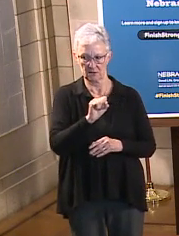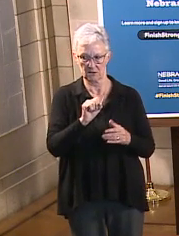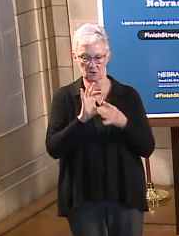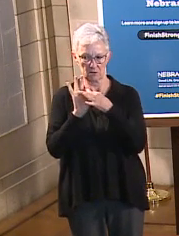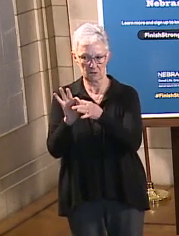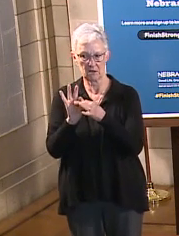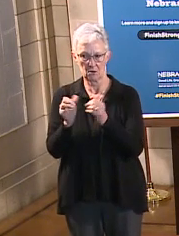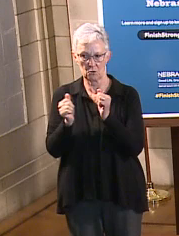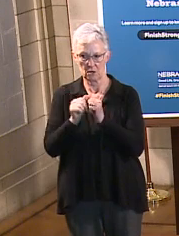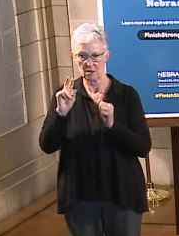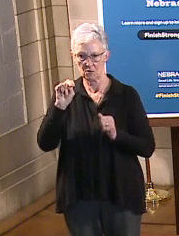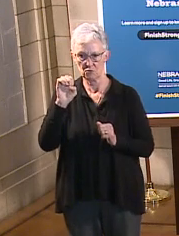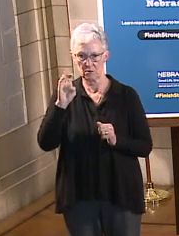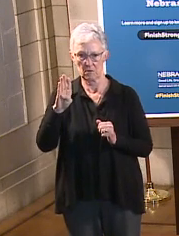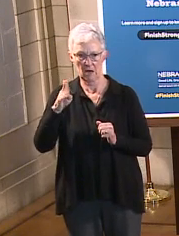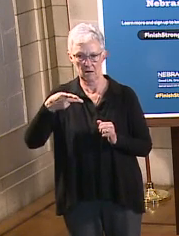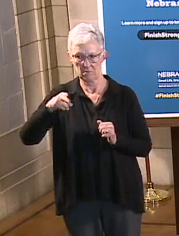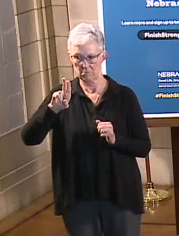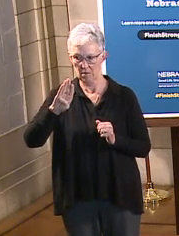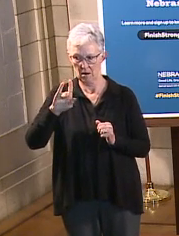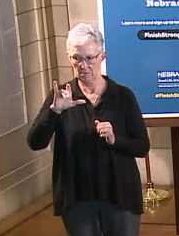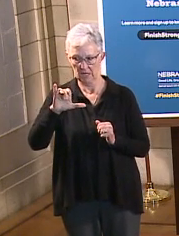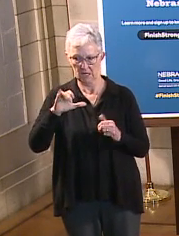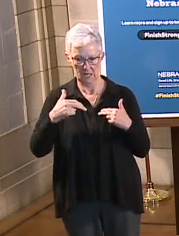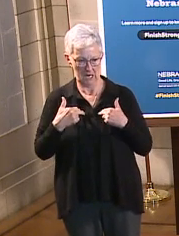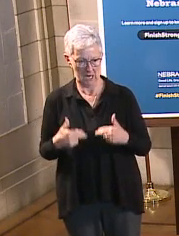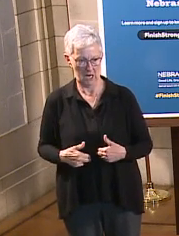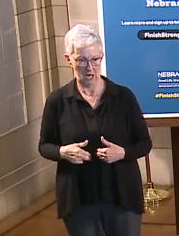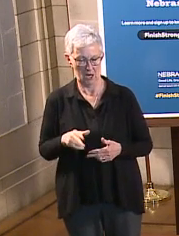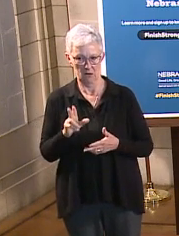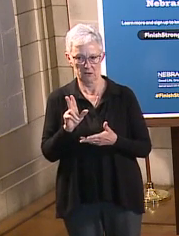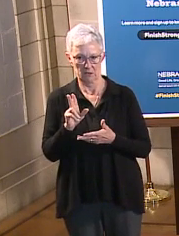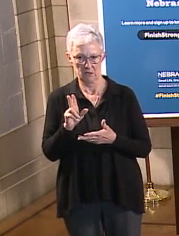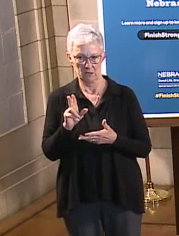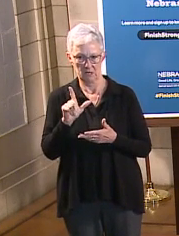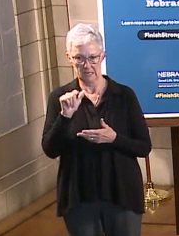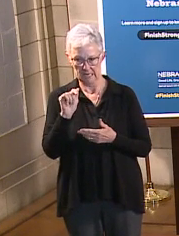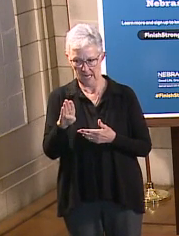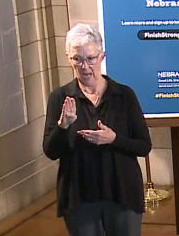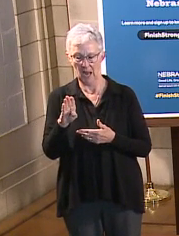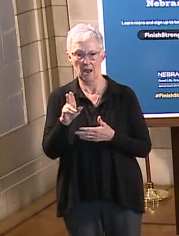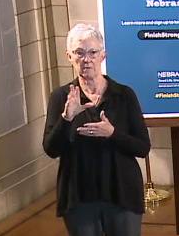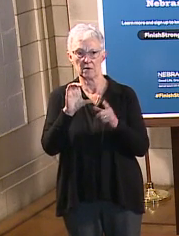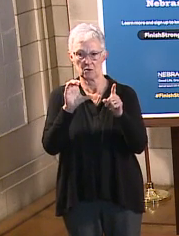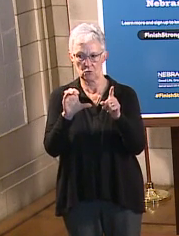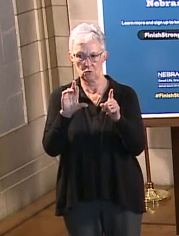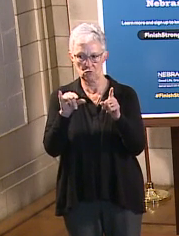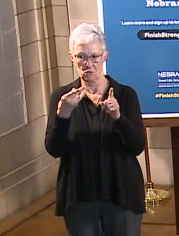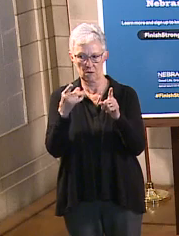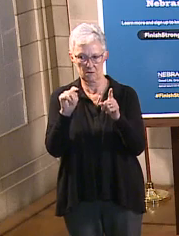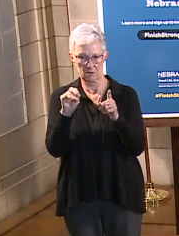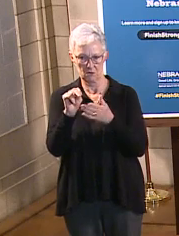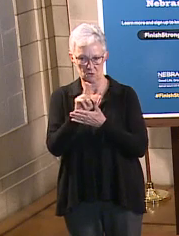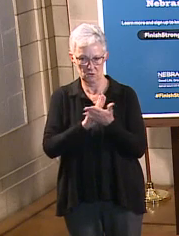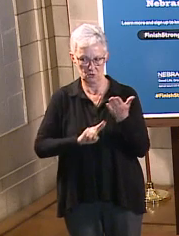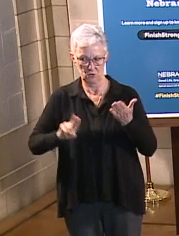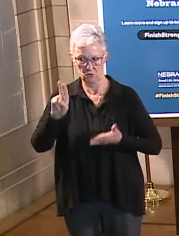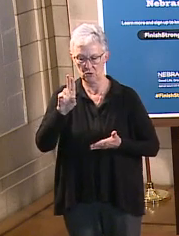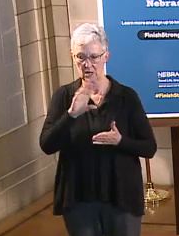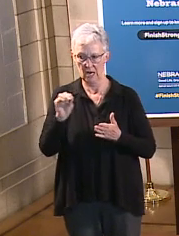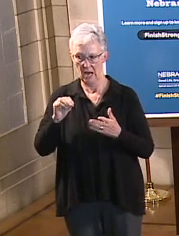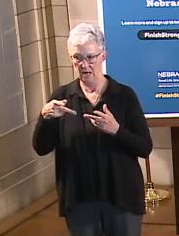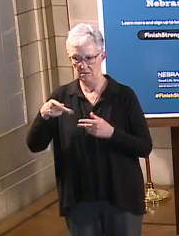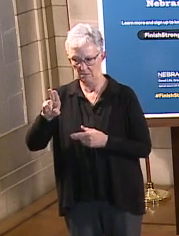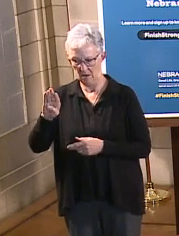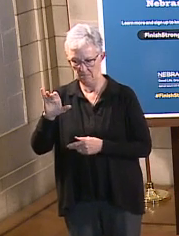so the Nebraska Public Health Laboratory, Creighton University, CHI, the College of Public Health, and the CDC have